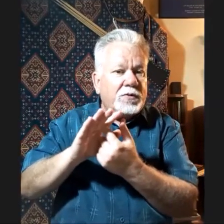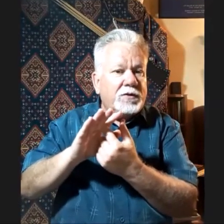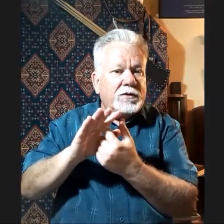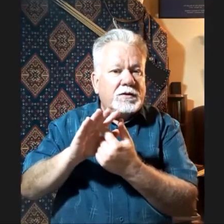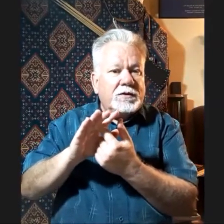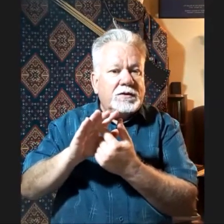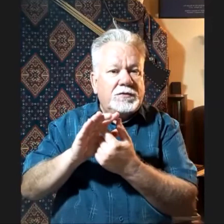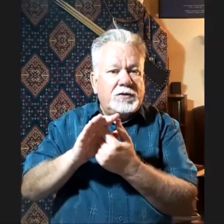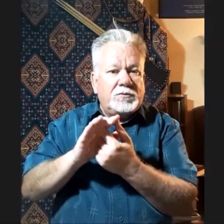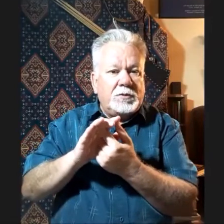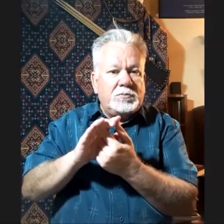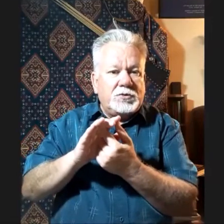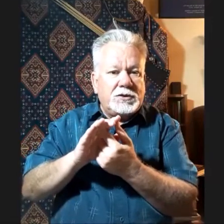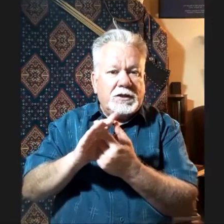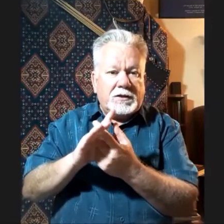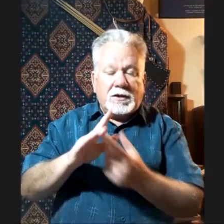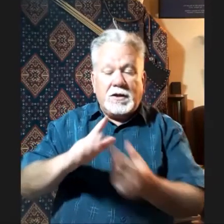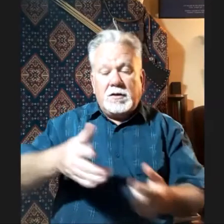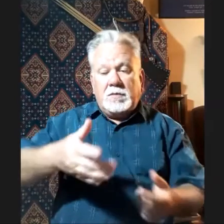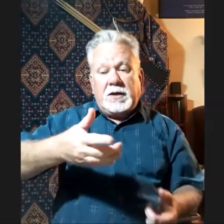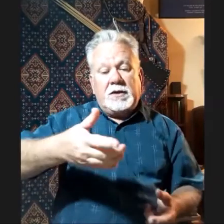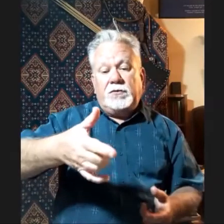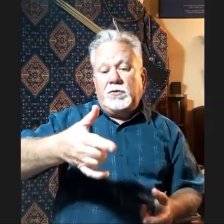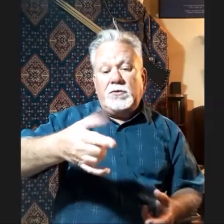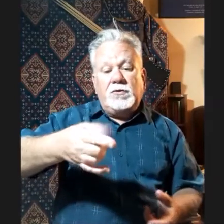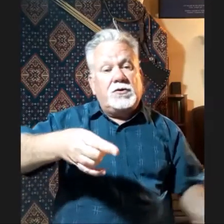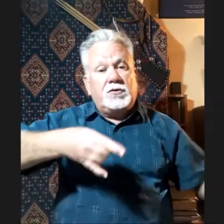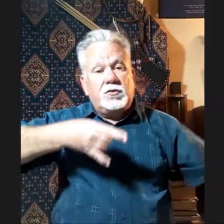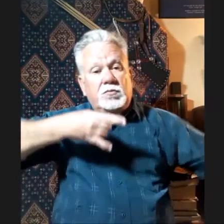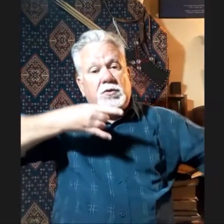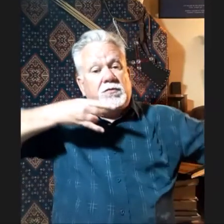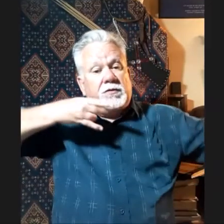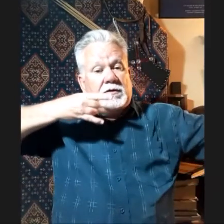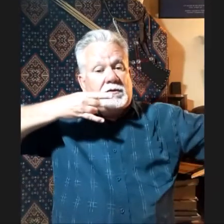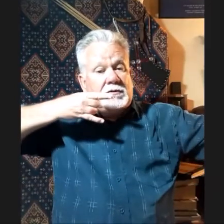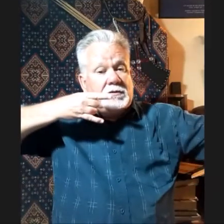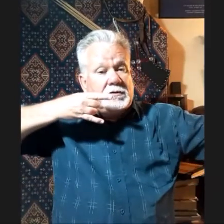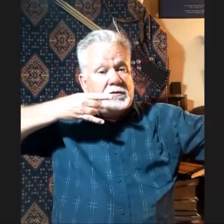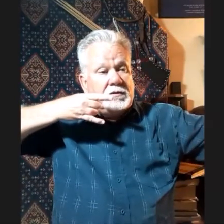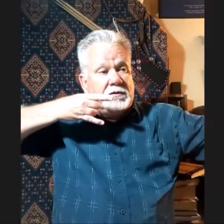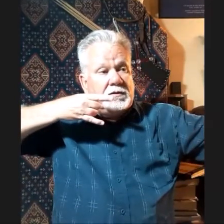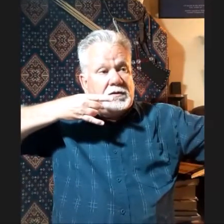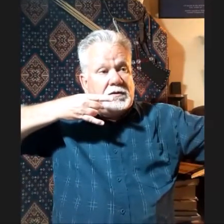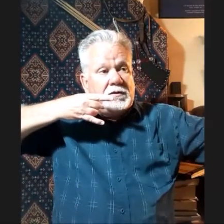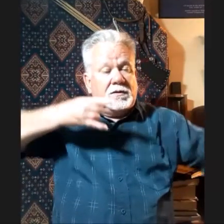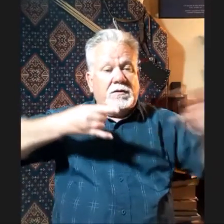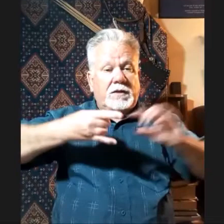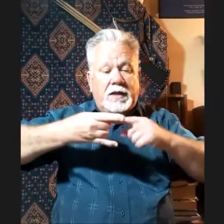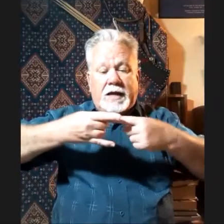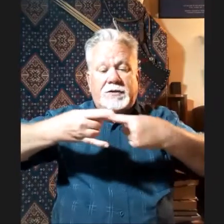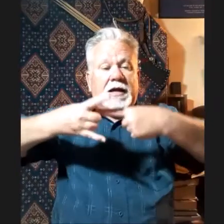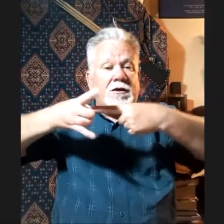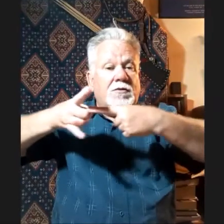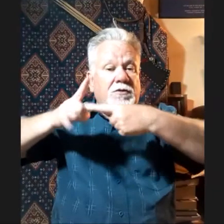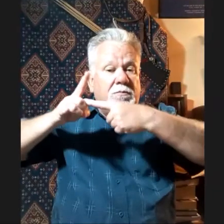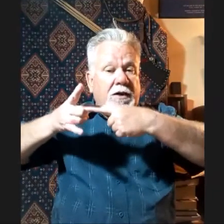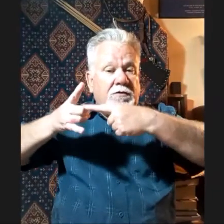the fingers being pushed together. But if you use the arrow, middle fingers and the arrow is above